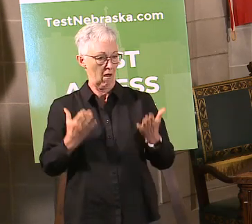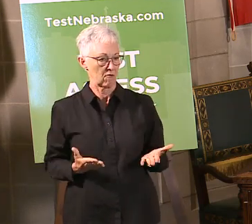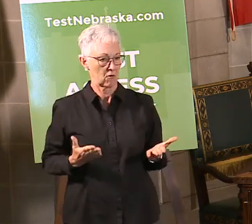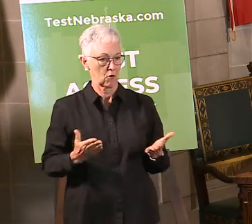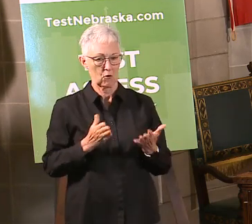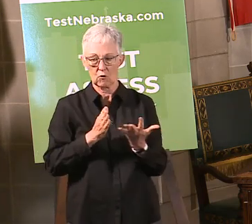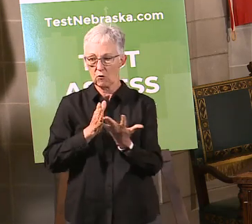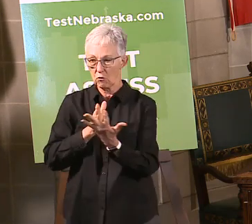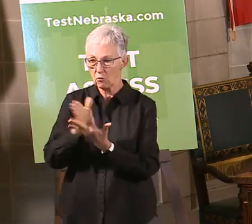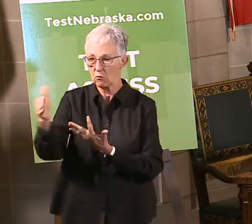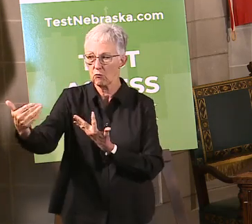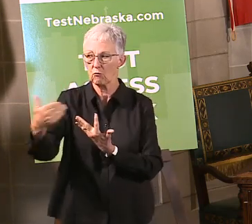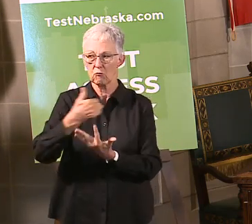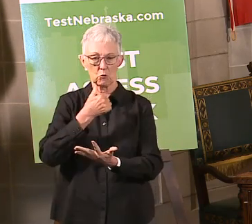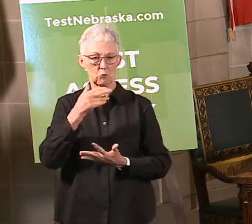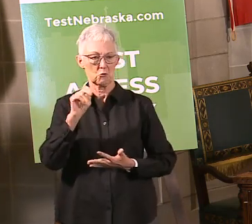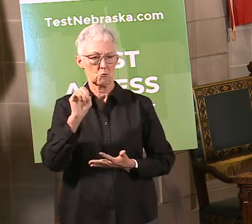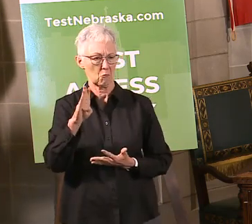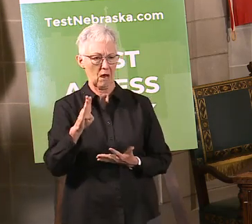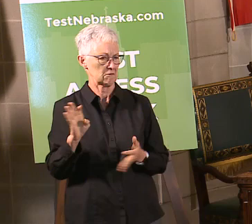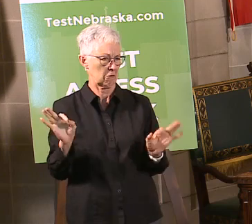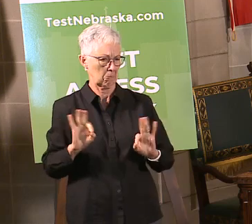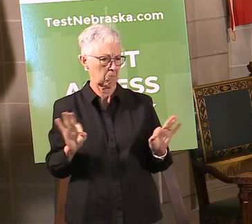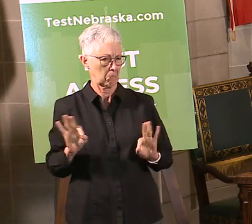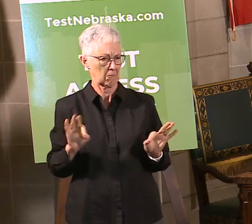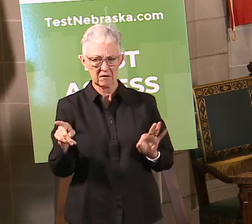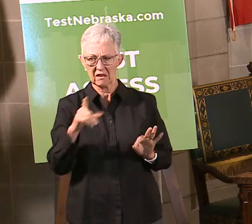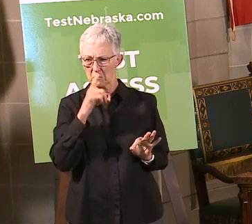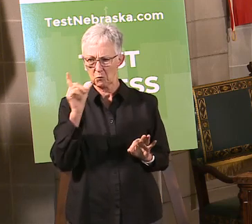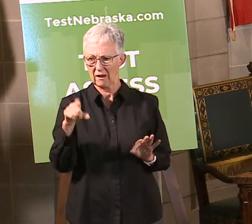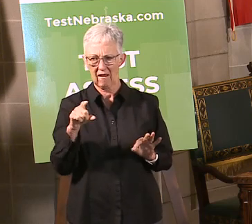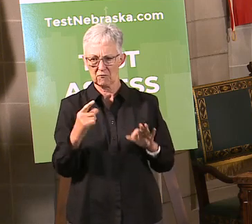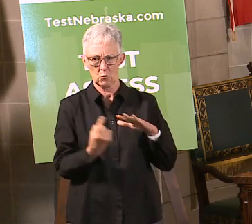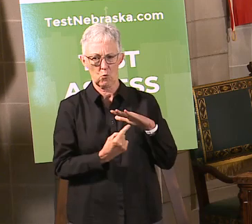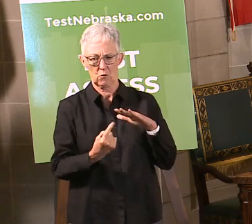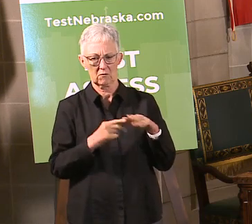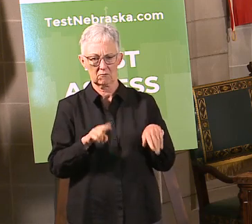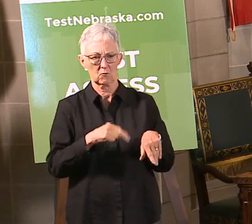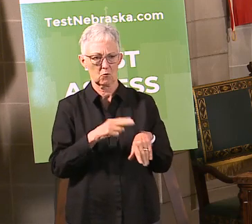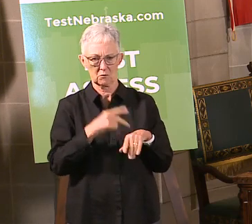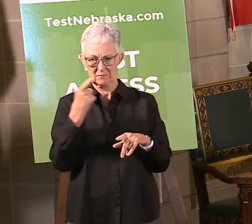that has got community spread, we would want you to come back here and quarantine for two weeks.